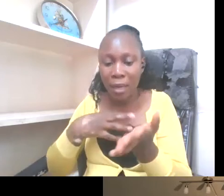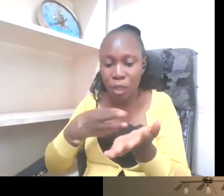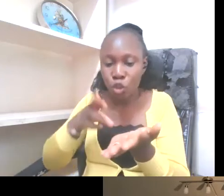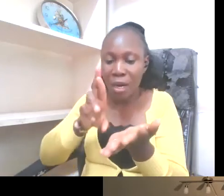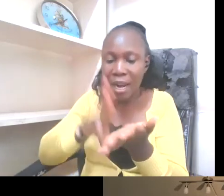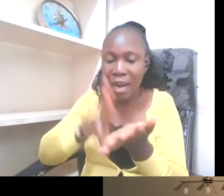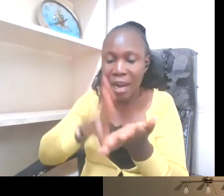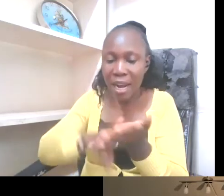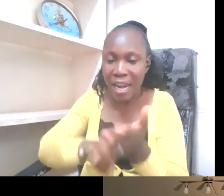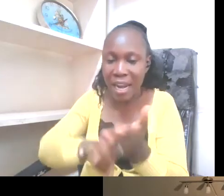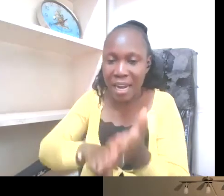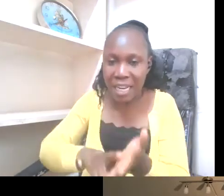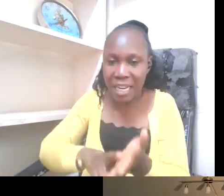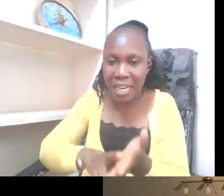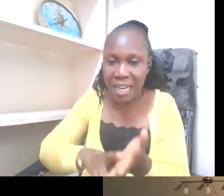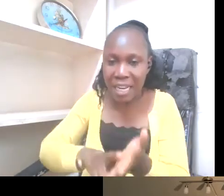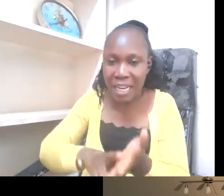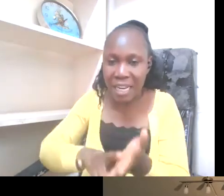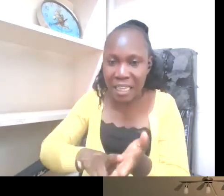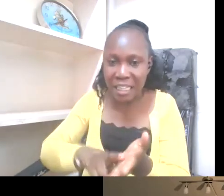work with the deaf goes as far back as